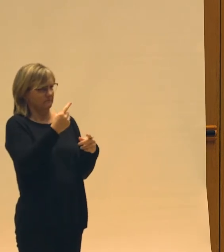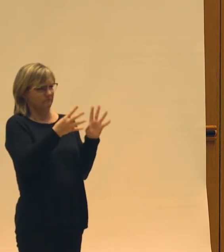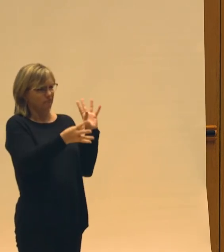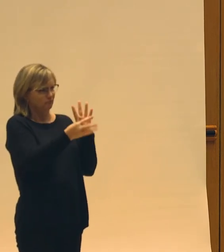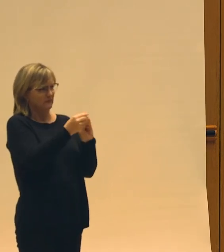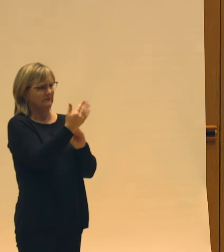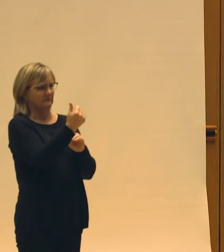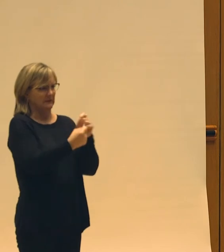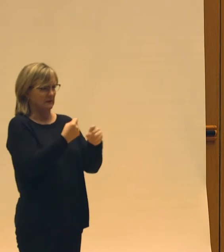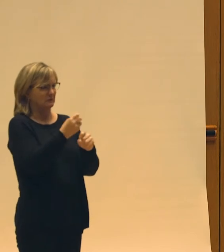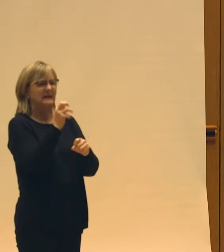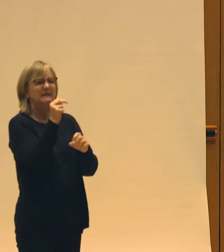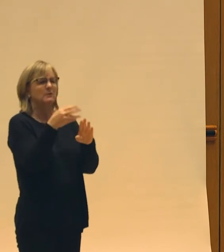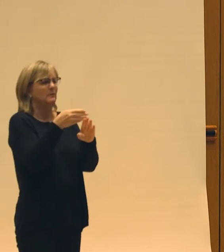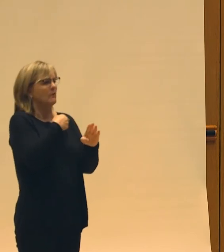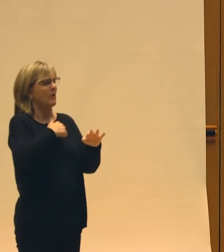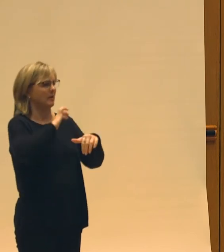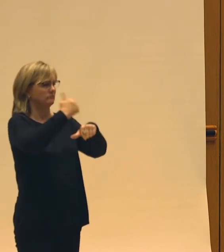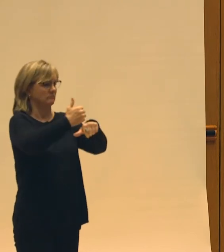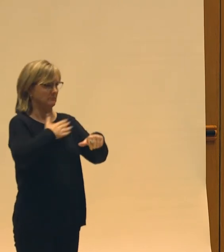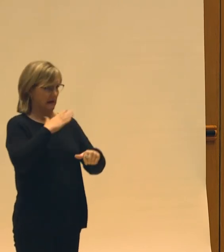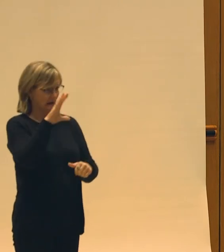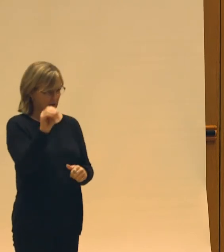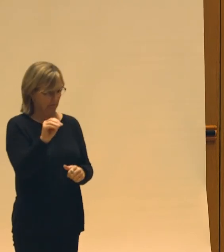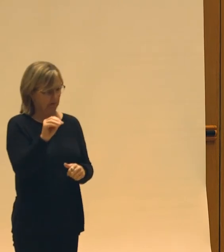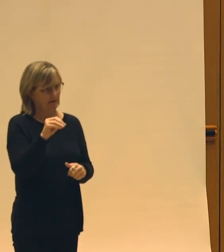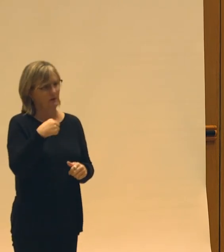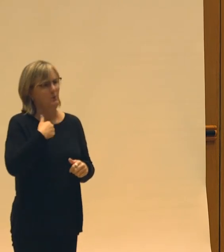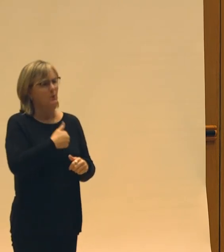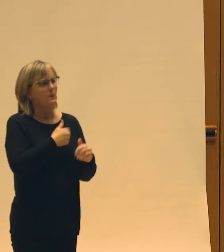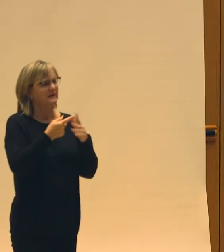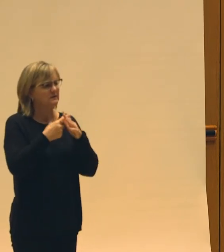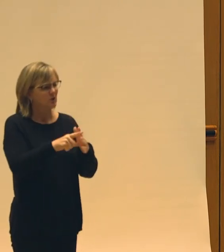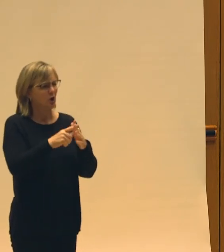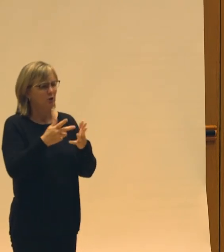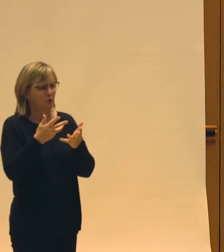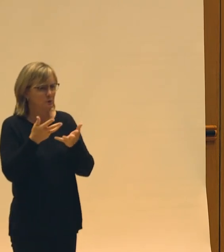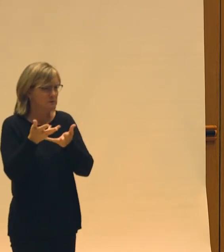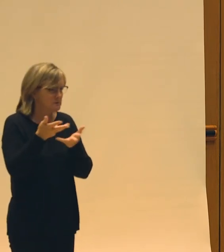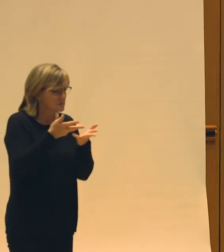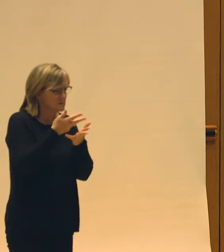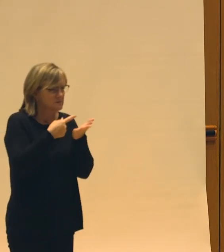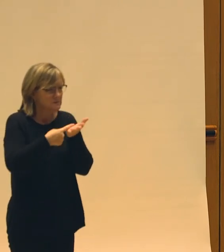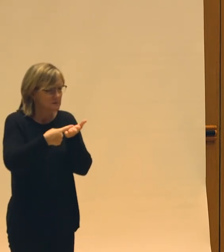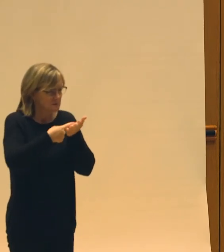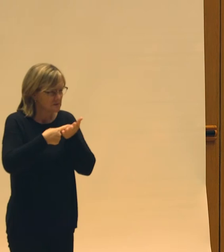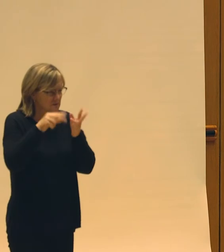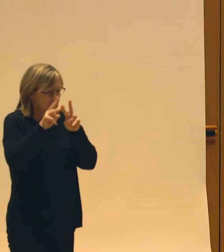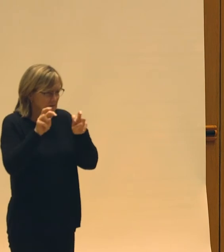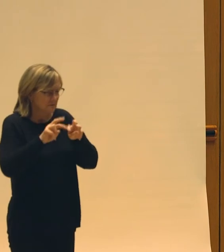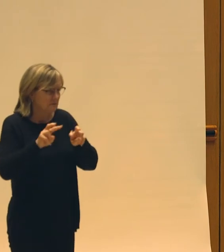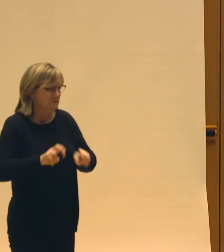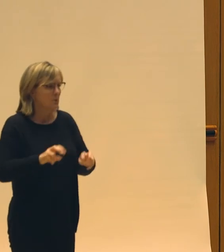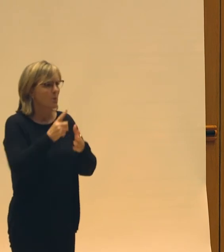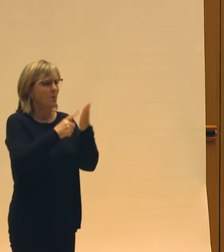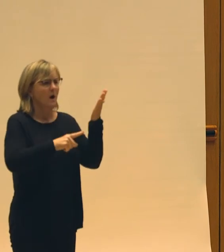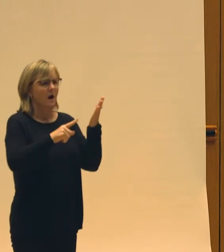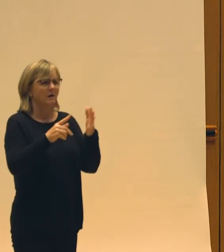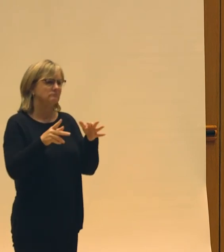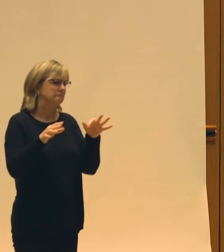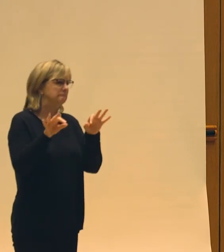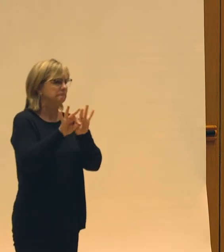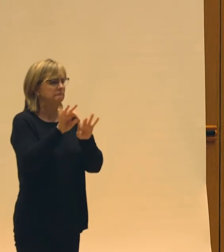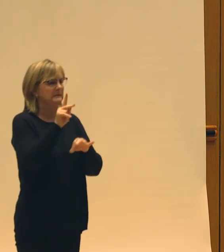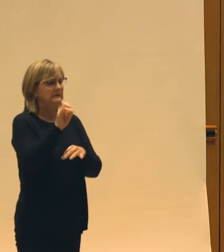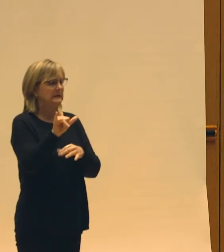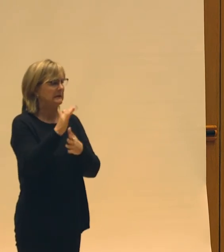predating even the founding of my company. And we started to dialogue and analyze, okay, what are the key things that are